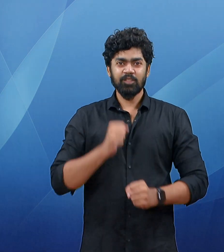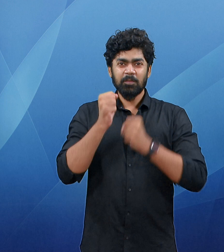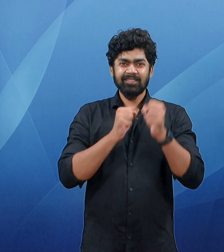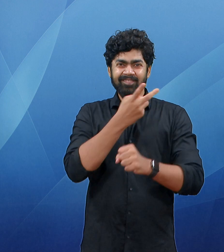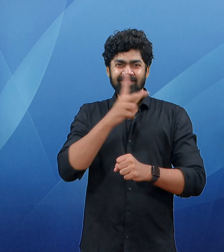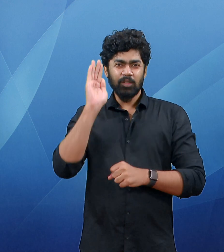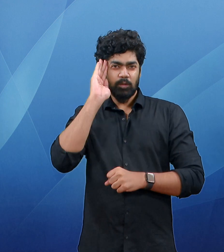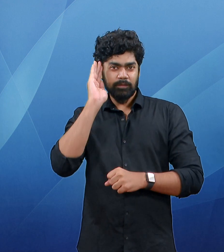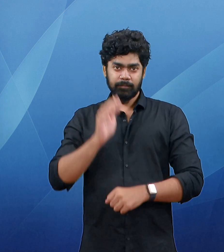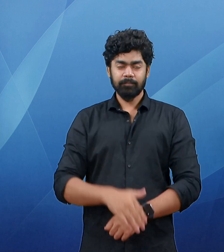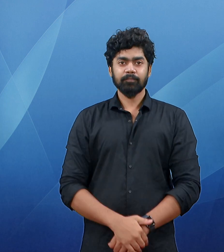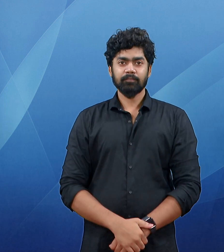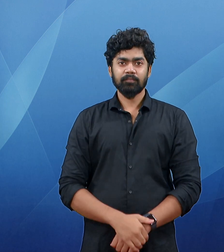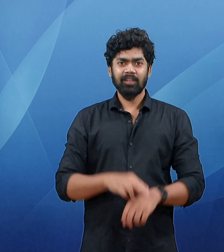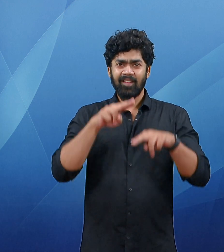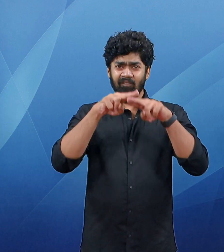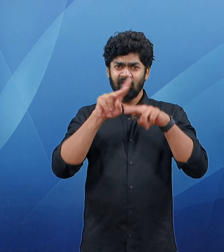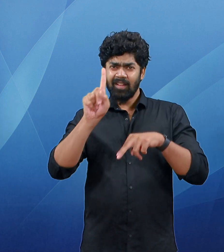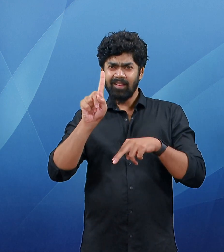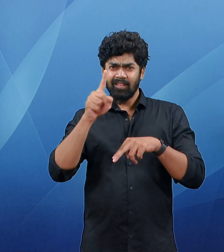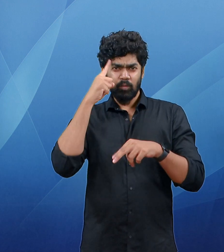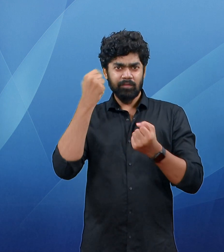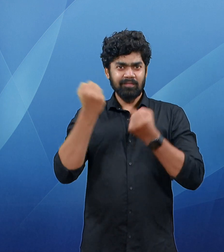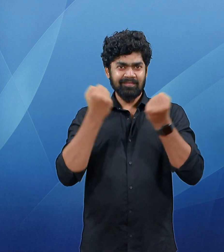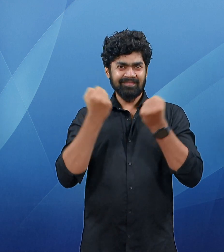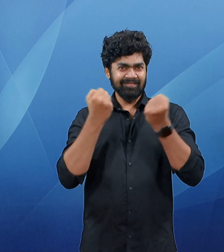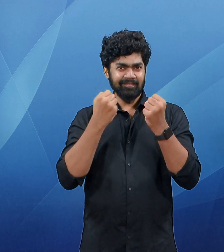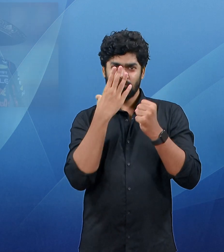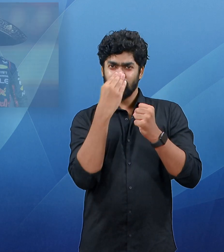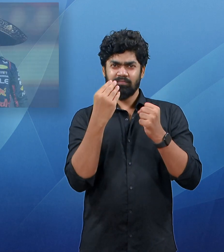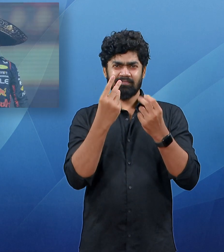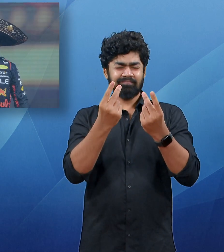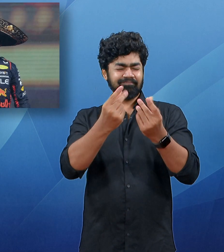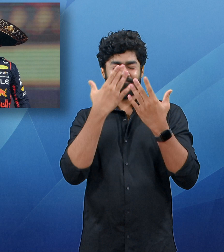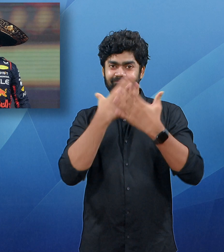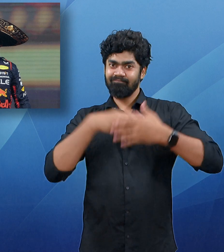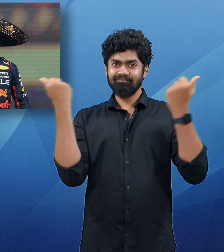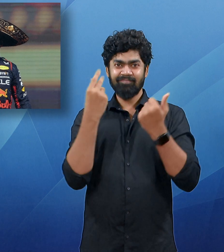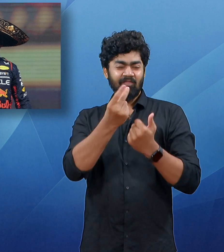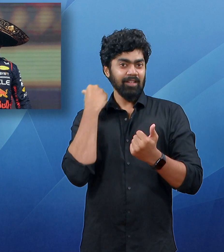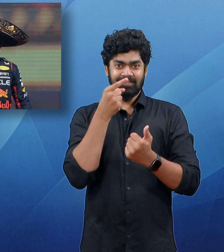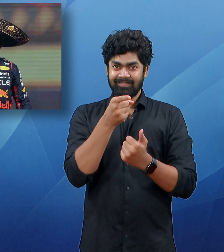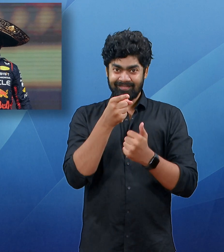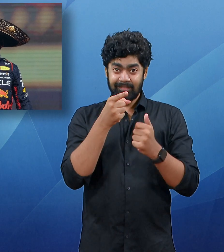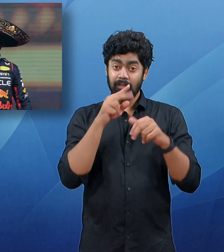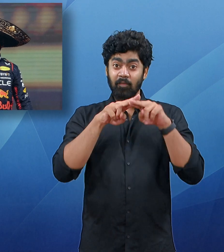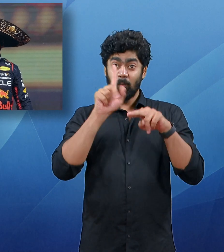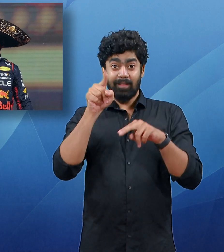Over to sports news. Red Bull's triple world chairman Max Verstappen, made Formula One history as